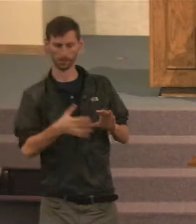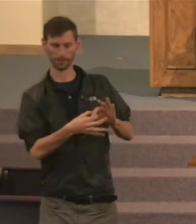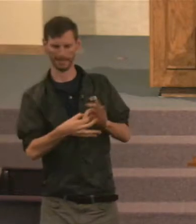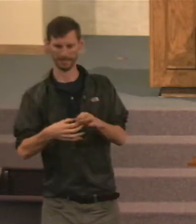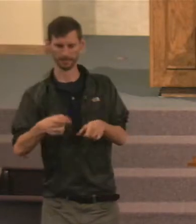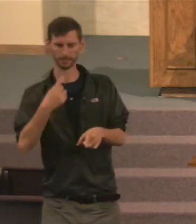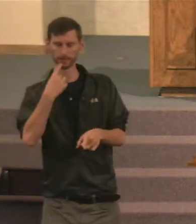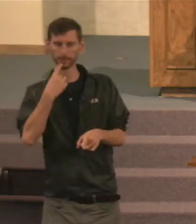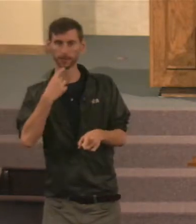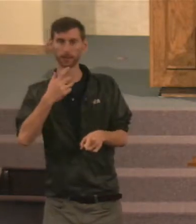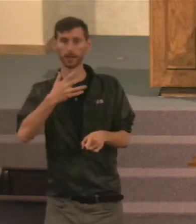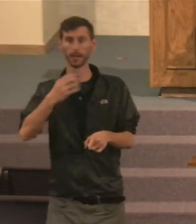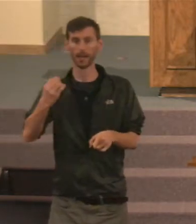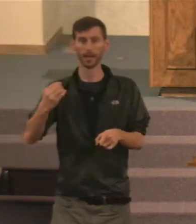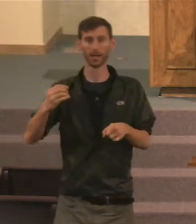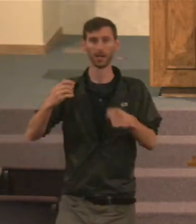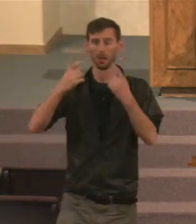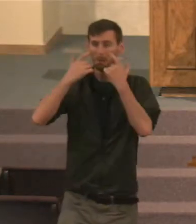the streets.